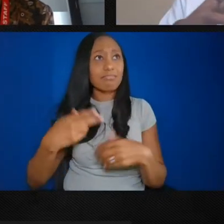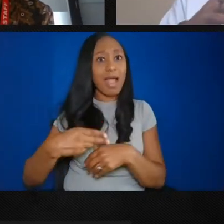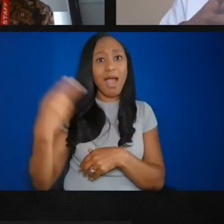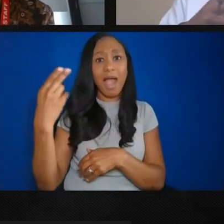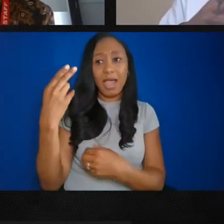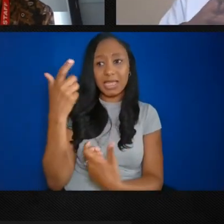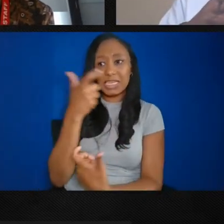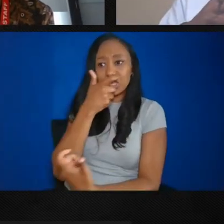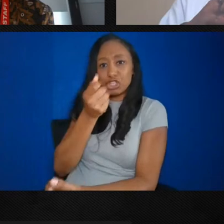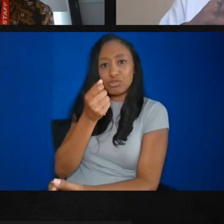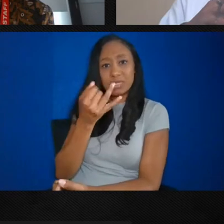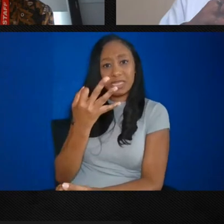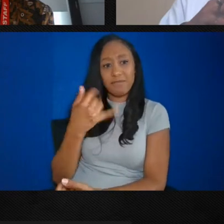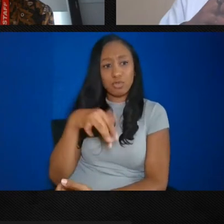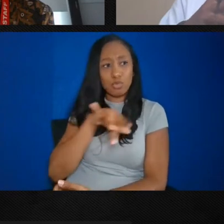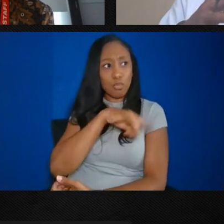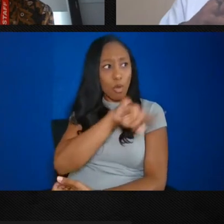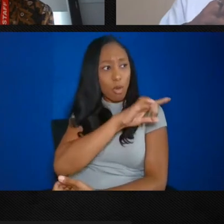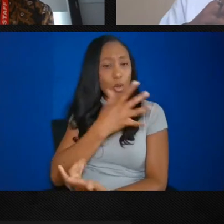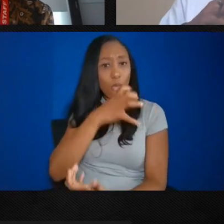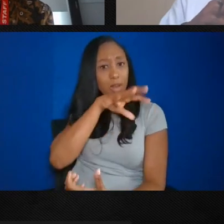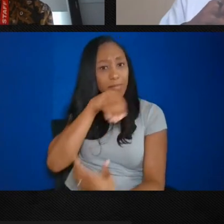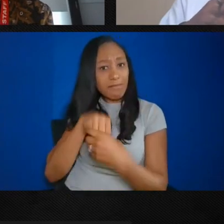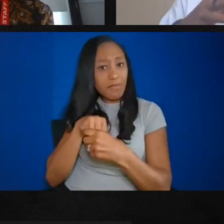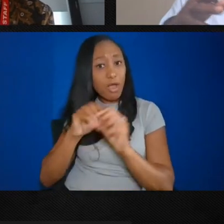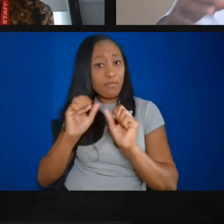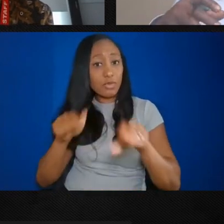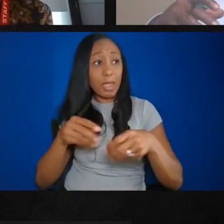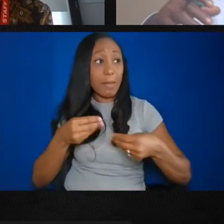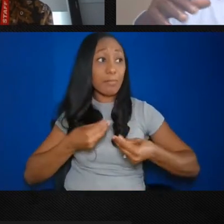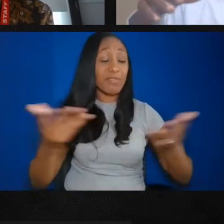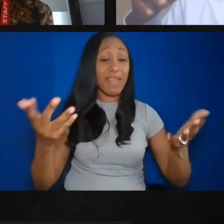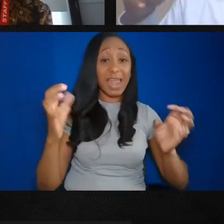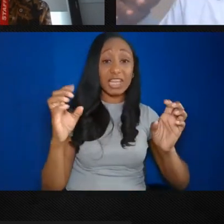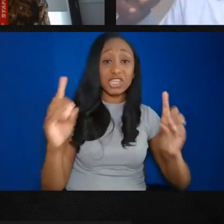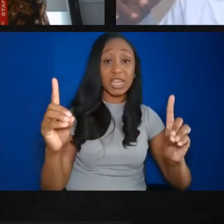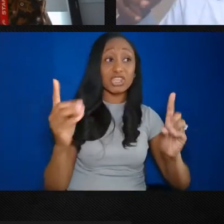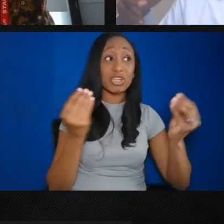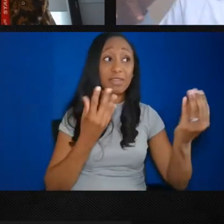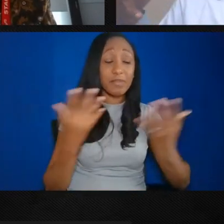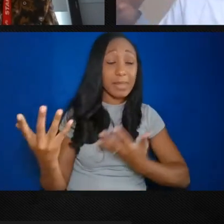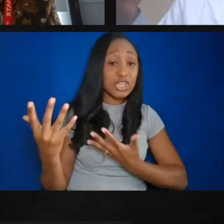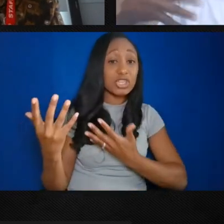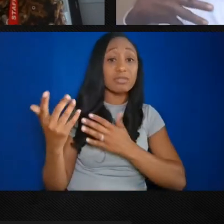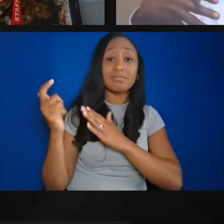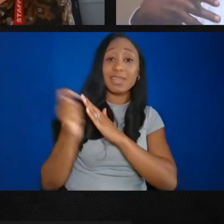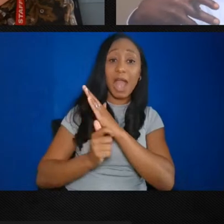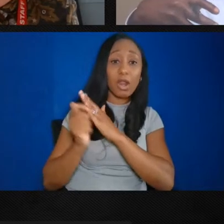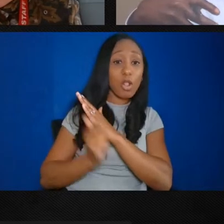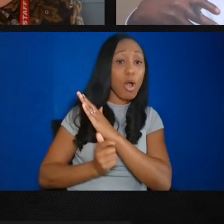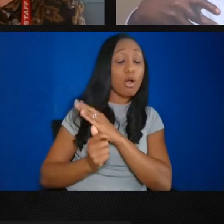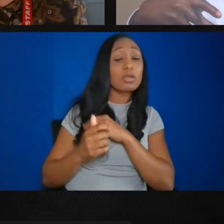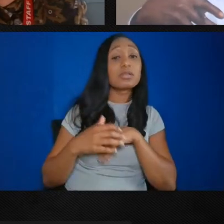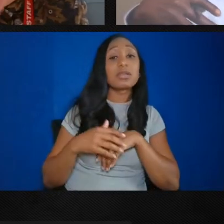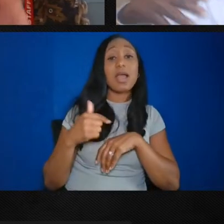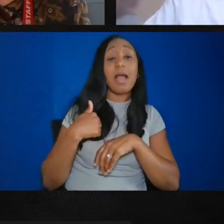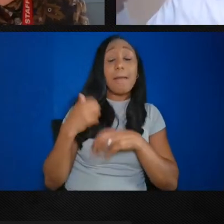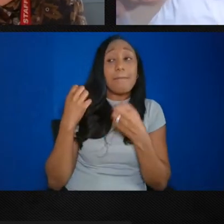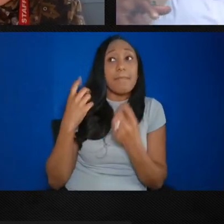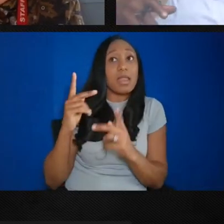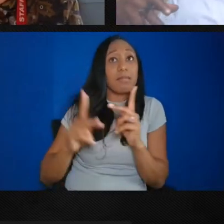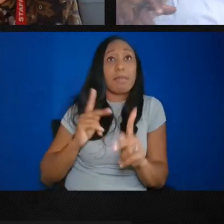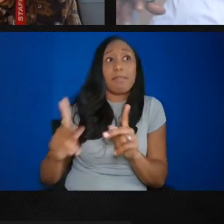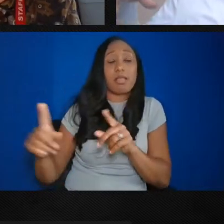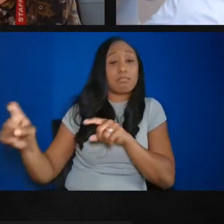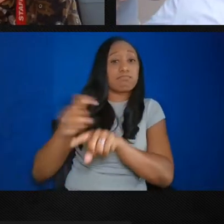space. And we'll be producing educational materials, guides to, catalogs. I get calls all around the